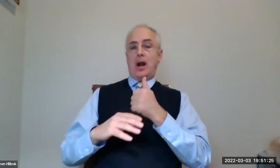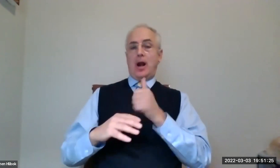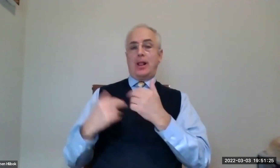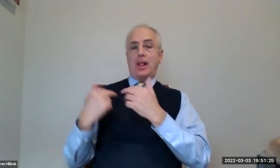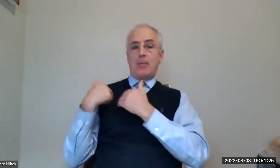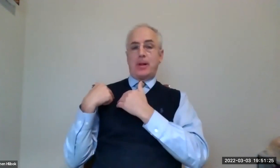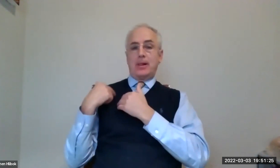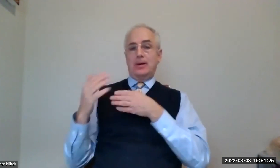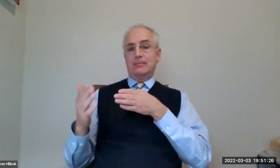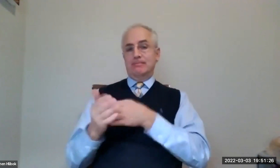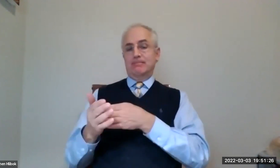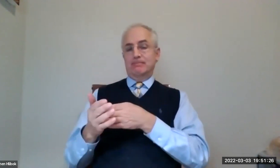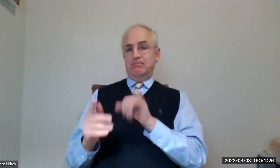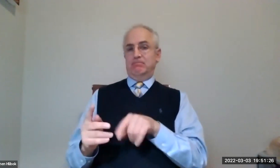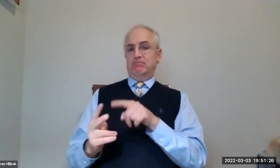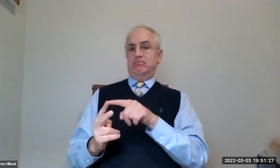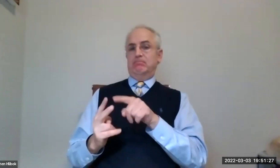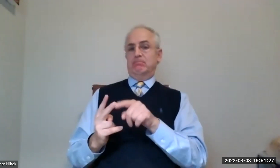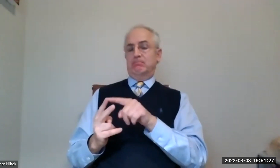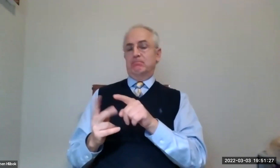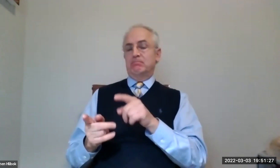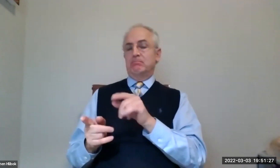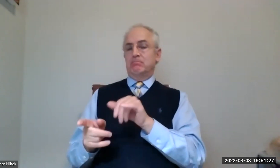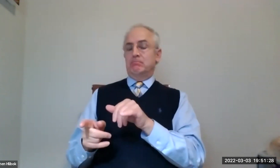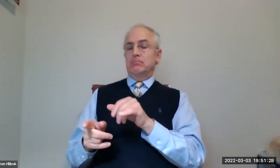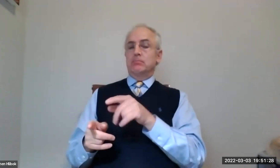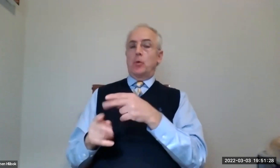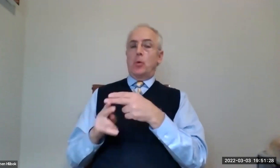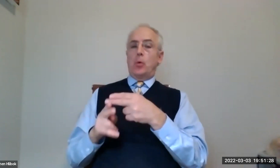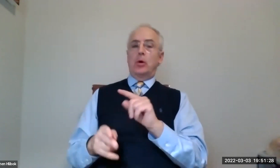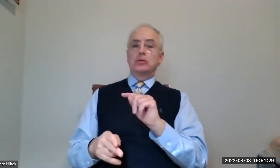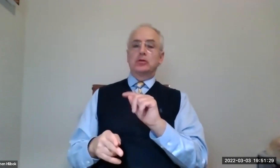insurance policy for liability or the loss of a vehicle.